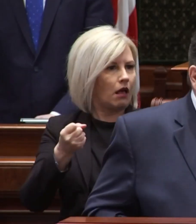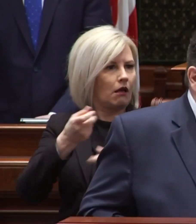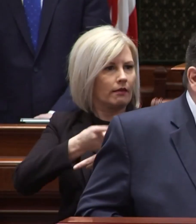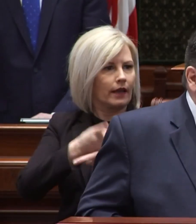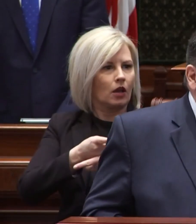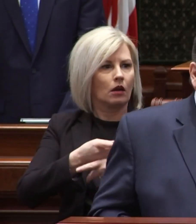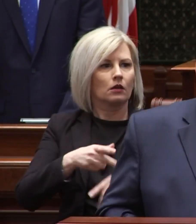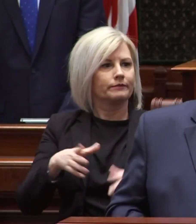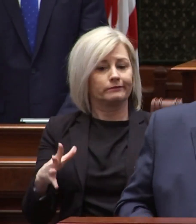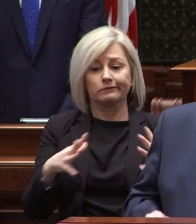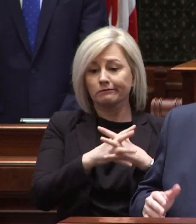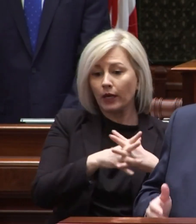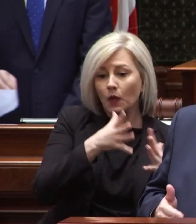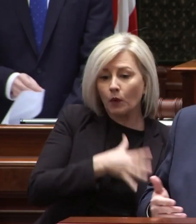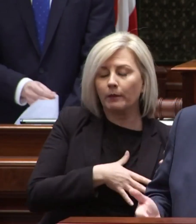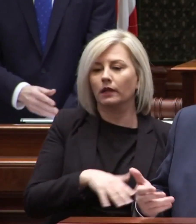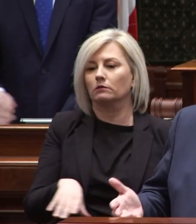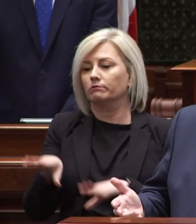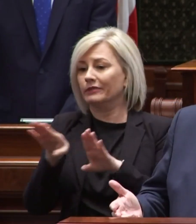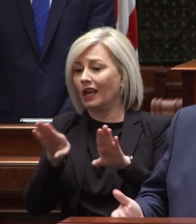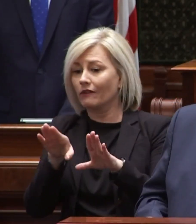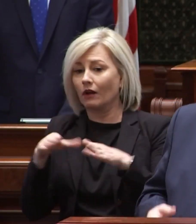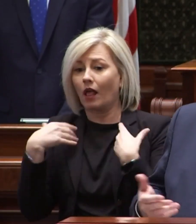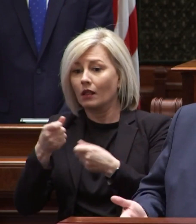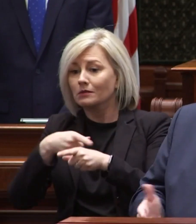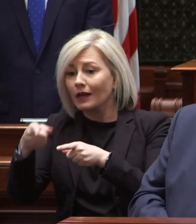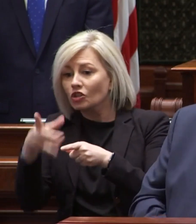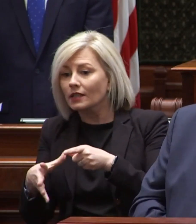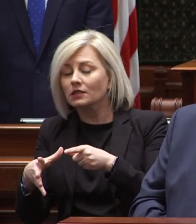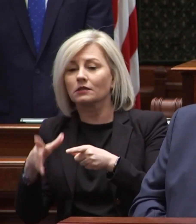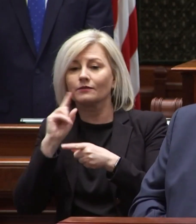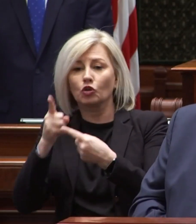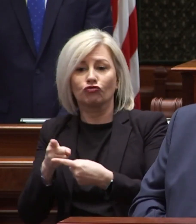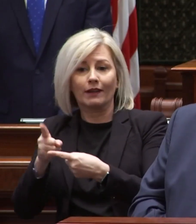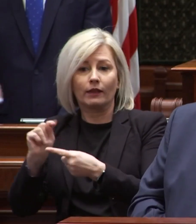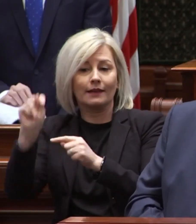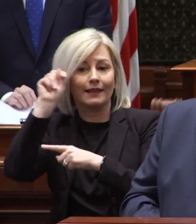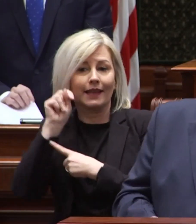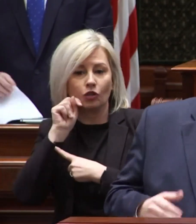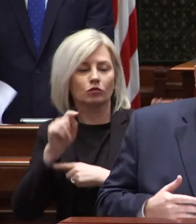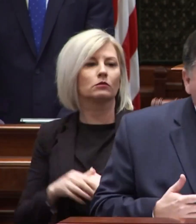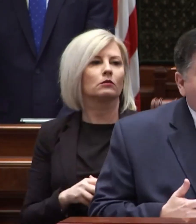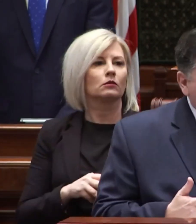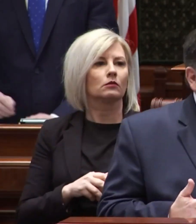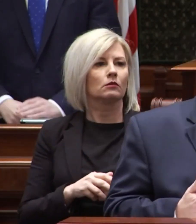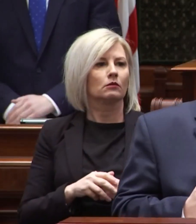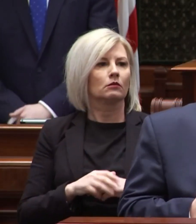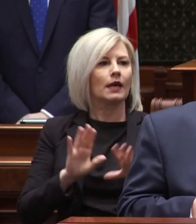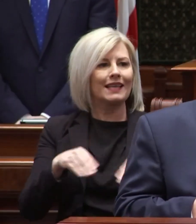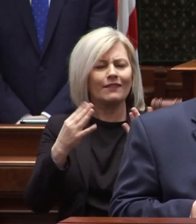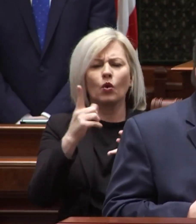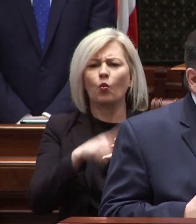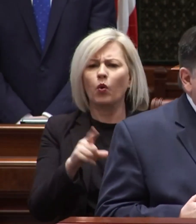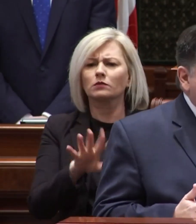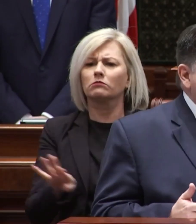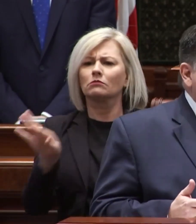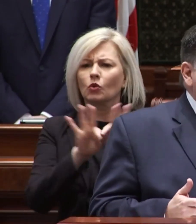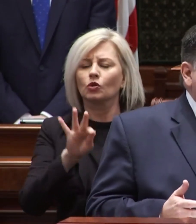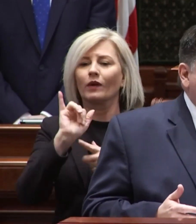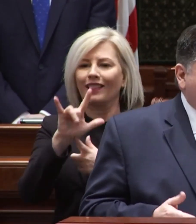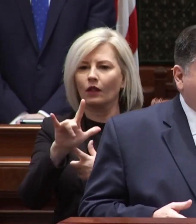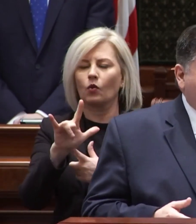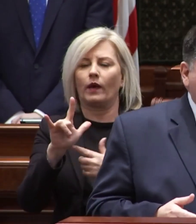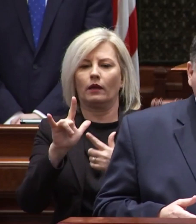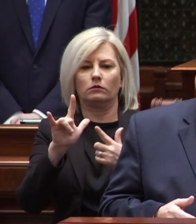obstetrician for a pregnant woman to a behavioral health specialist for a struggling teen delivering what matters to illinois